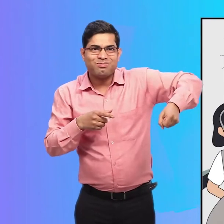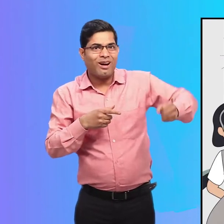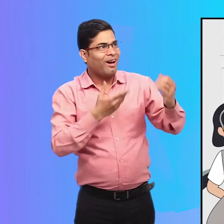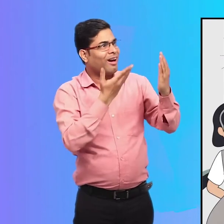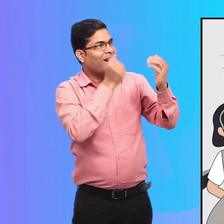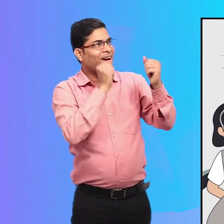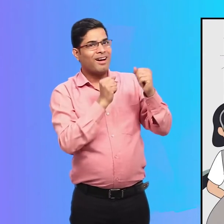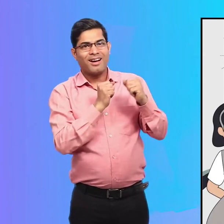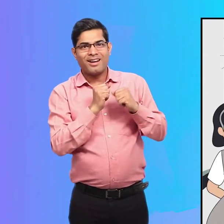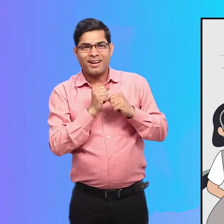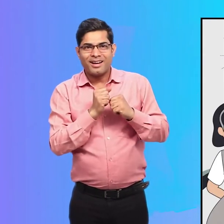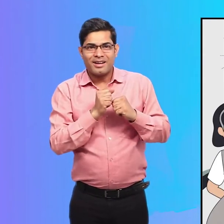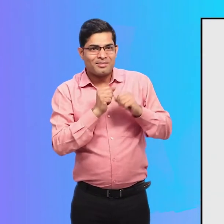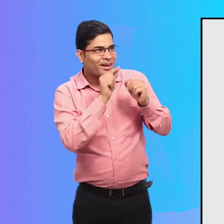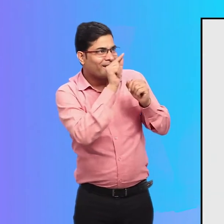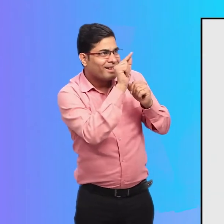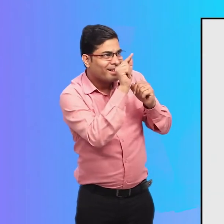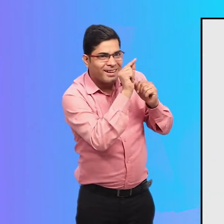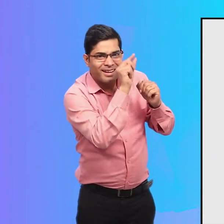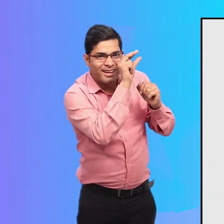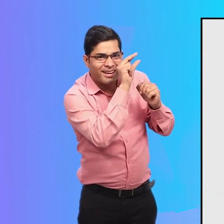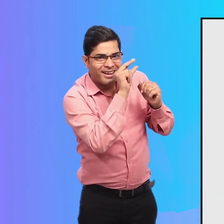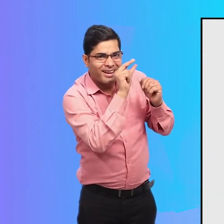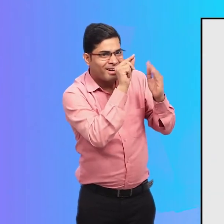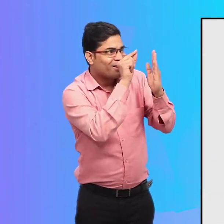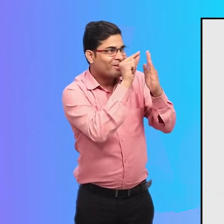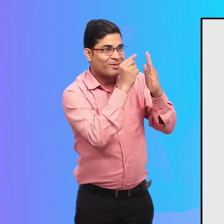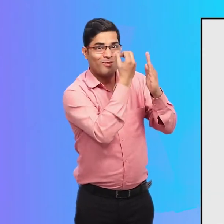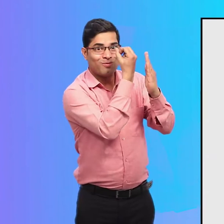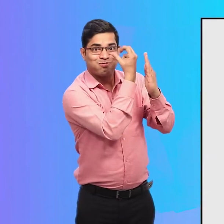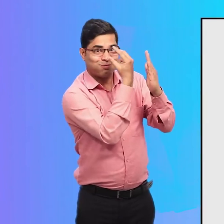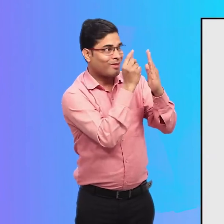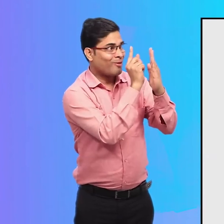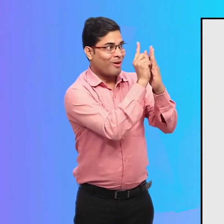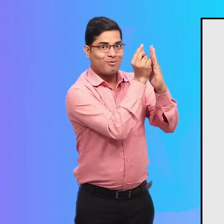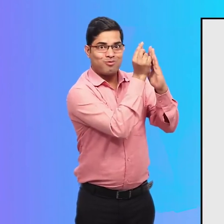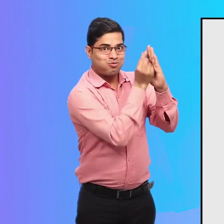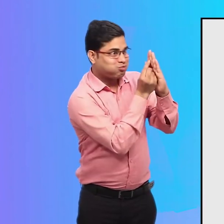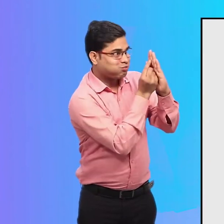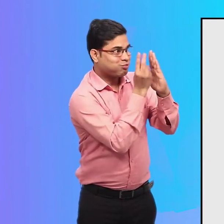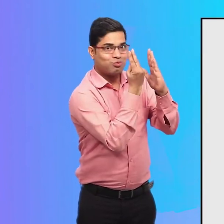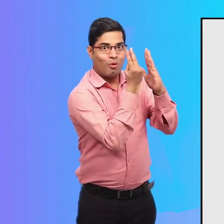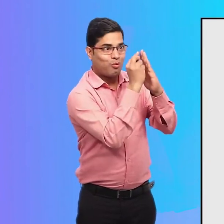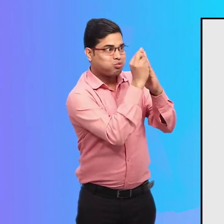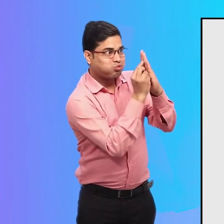and these buttons with bumps. This looks like a spaceship.